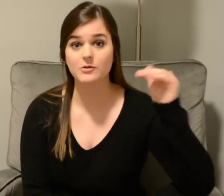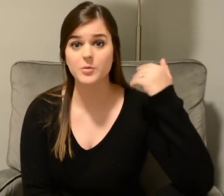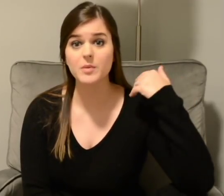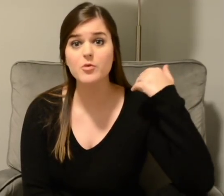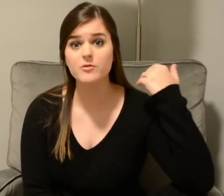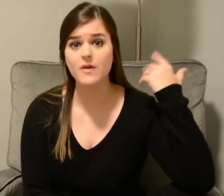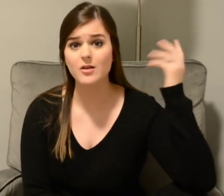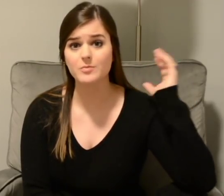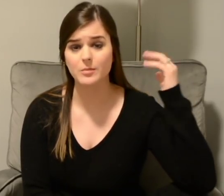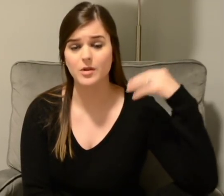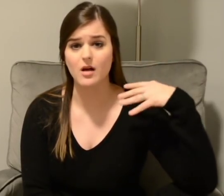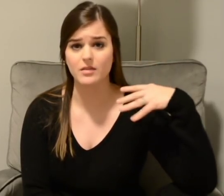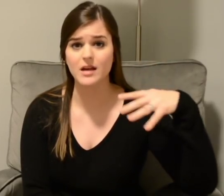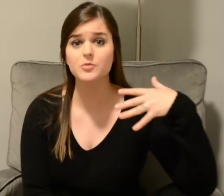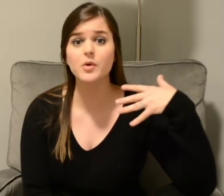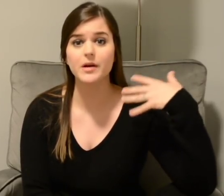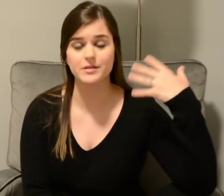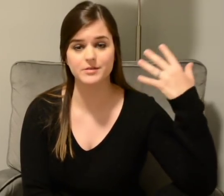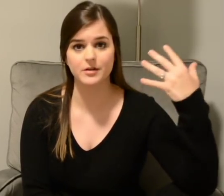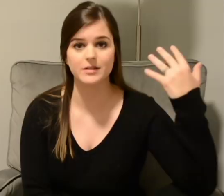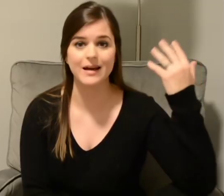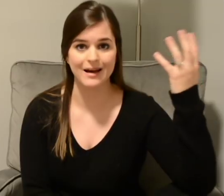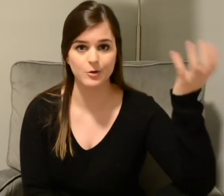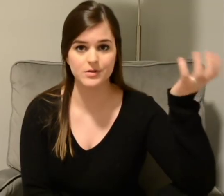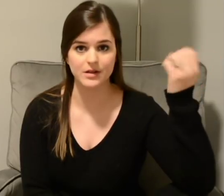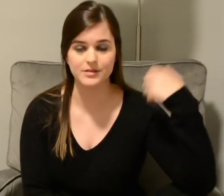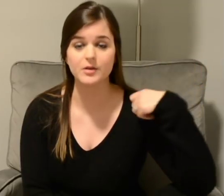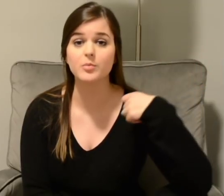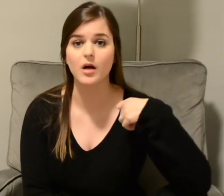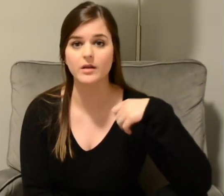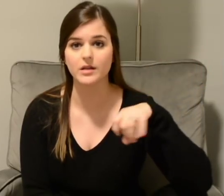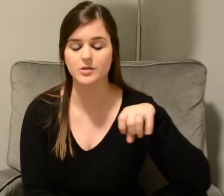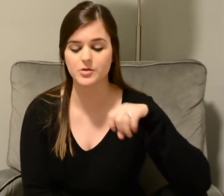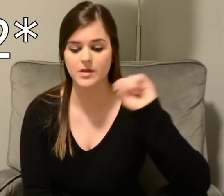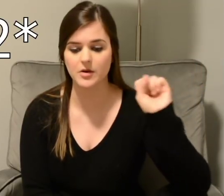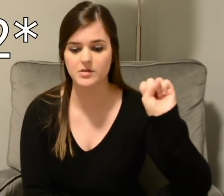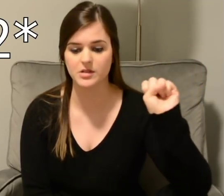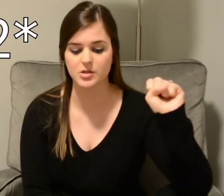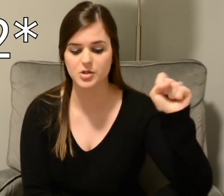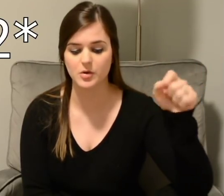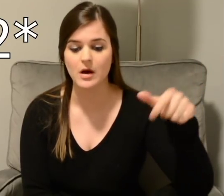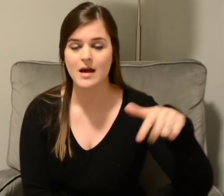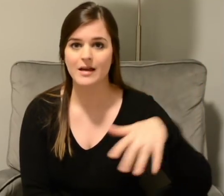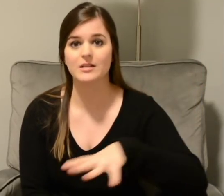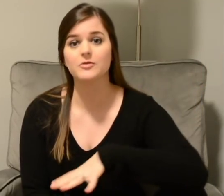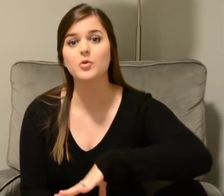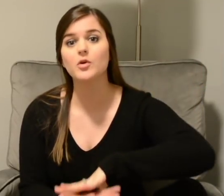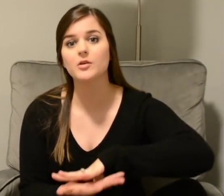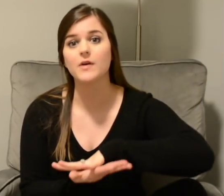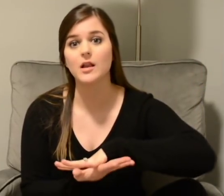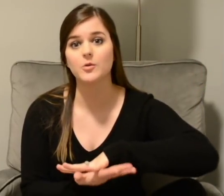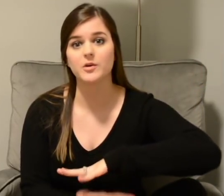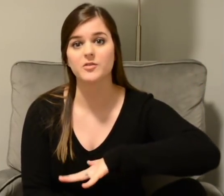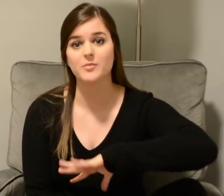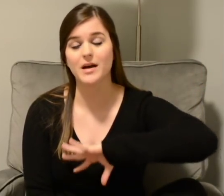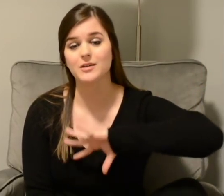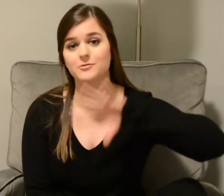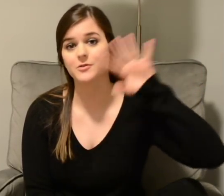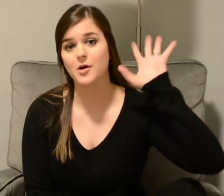Now for people who have followed my blog, that's where I started out. I started blogging in 2002 and if you are a follower of mine from